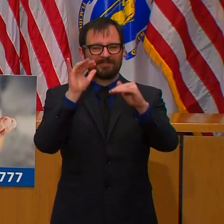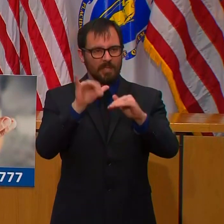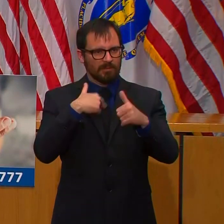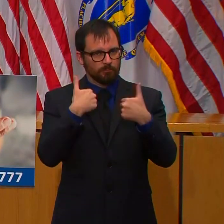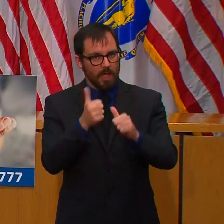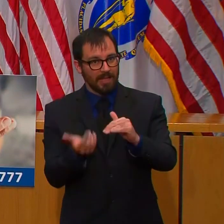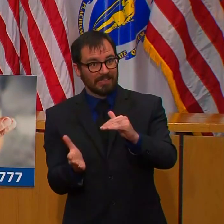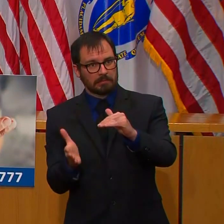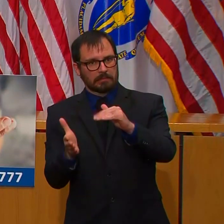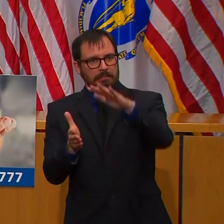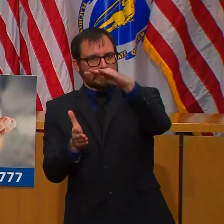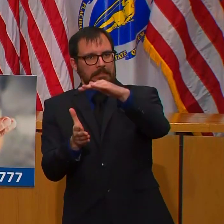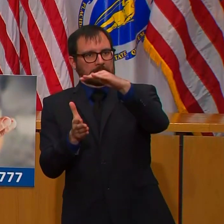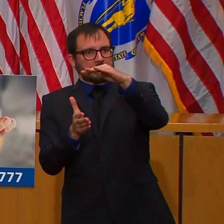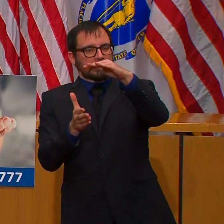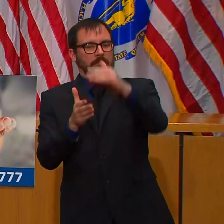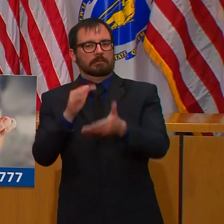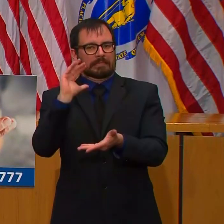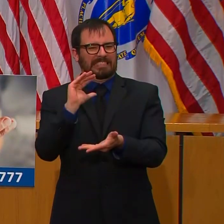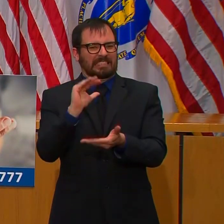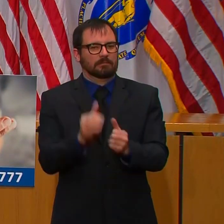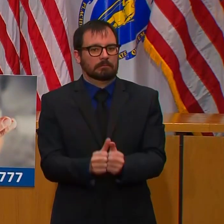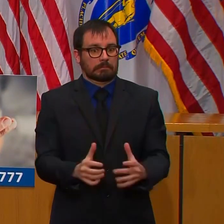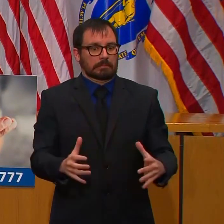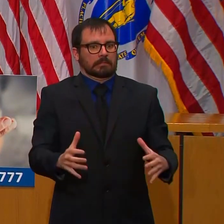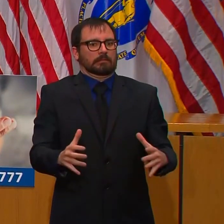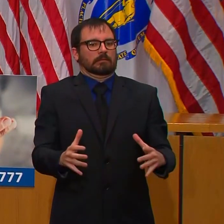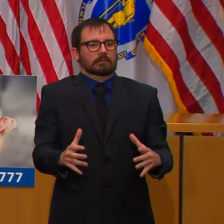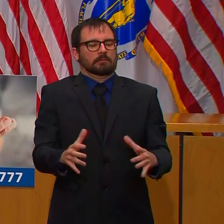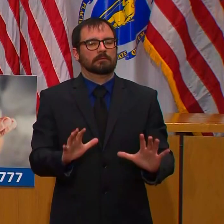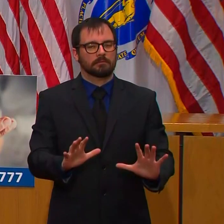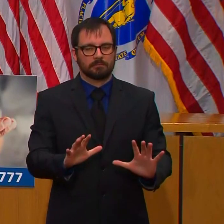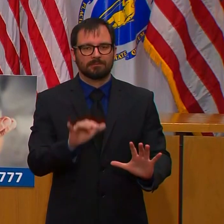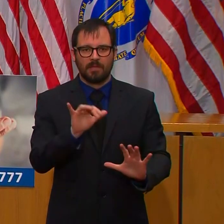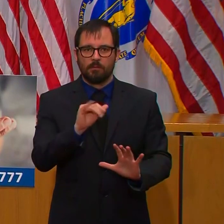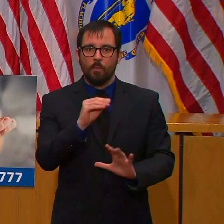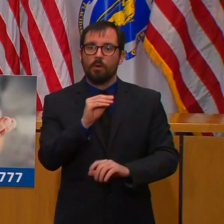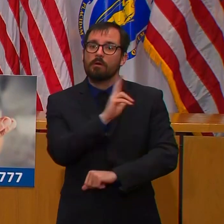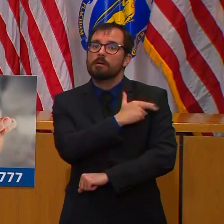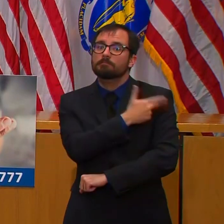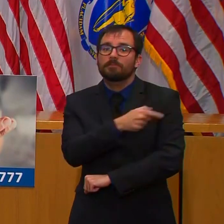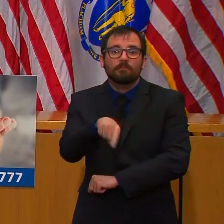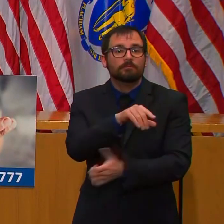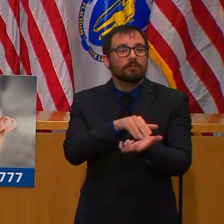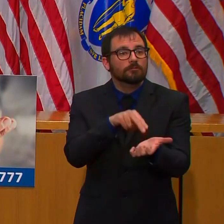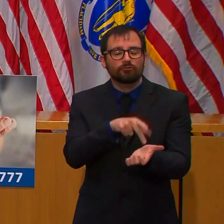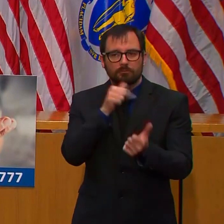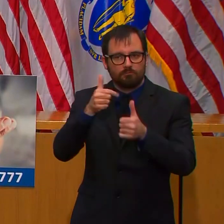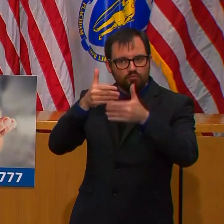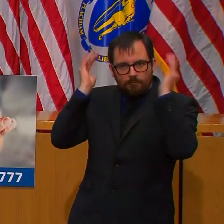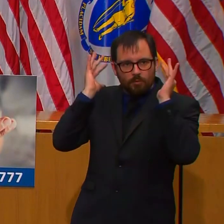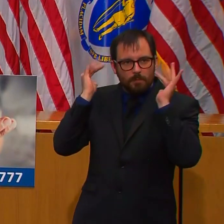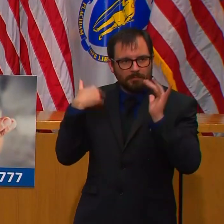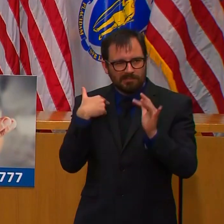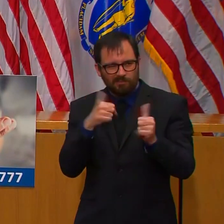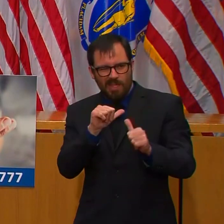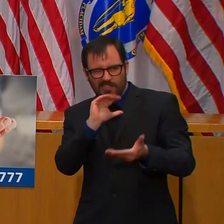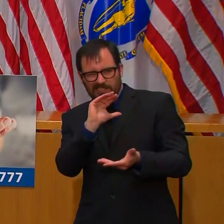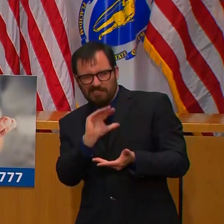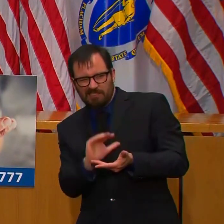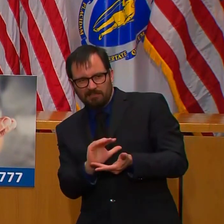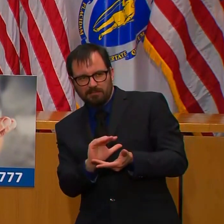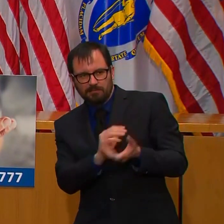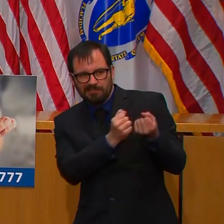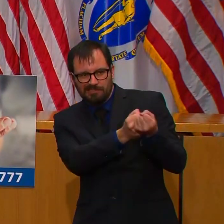Now, we know that for many businesses and individuals, the measures that have been put in place have come at a very high cost. This includes